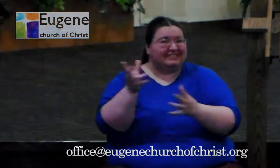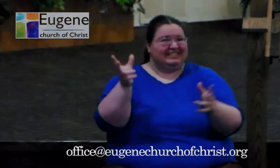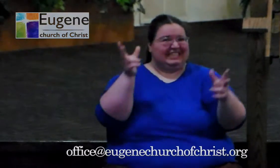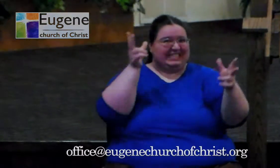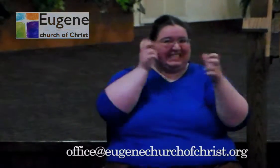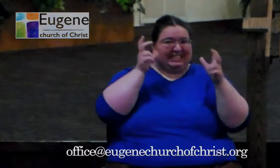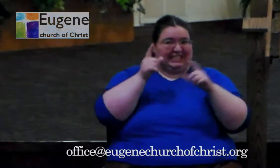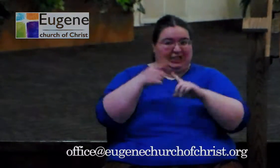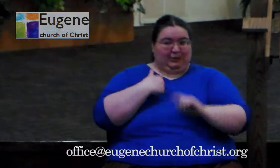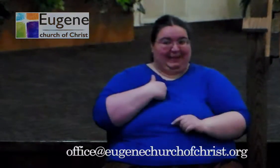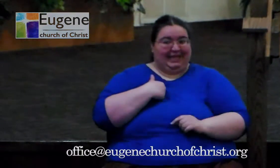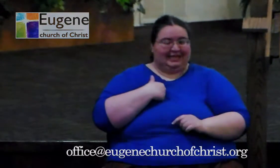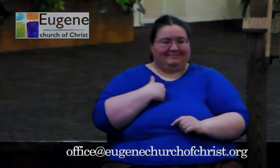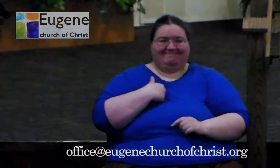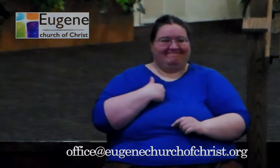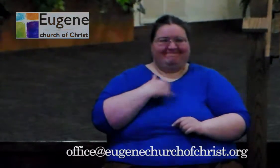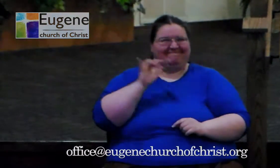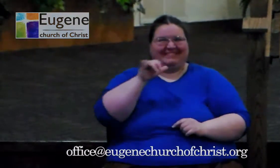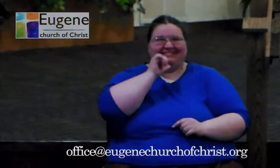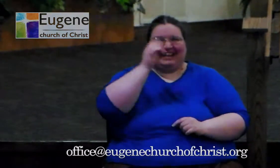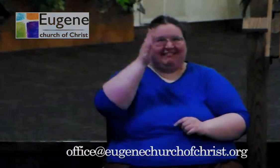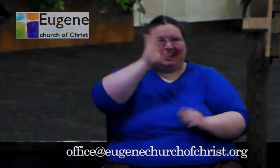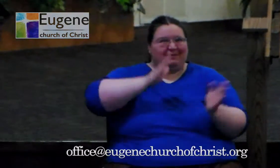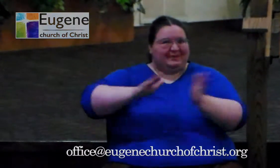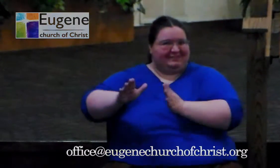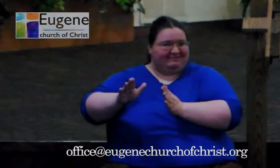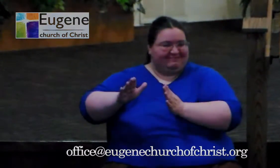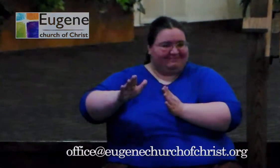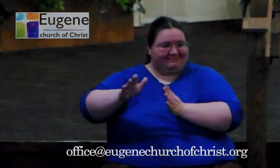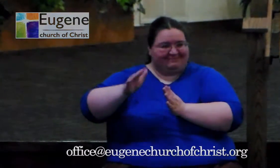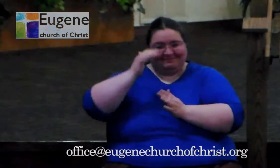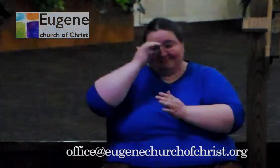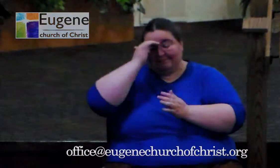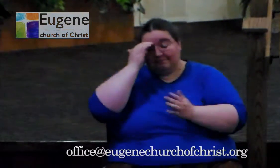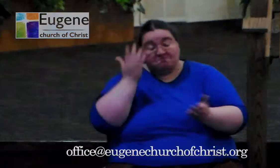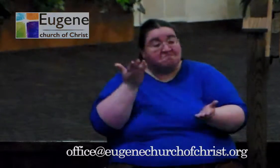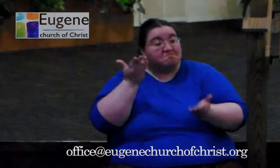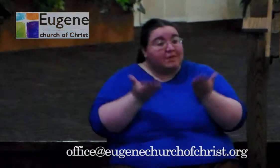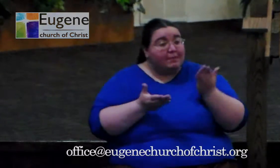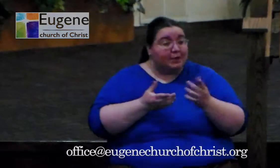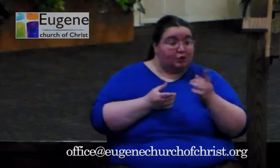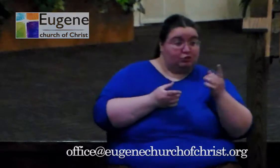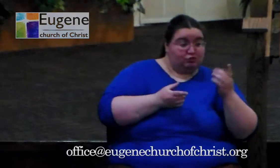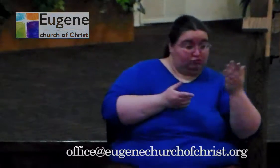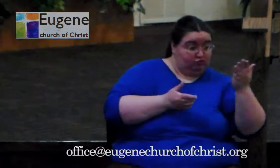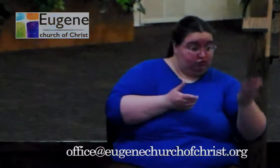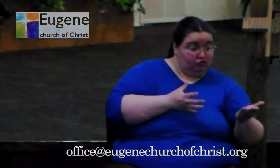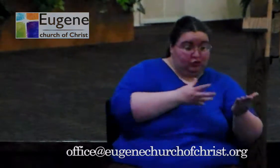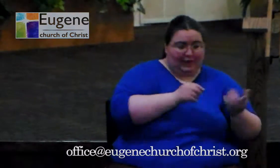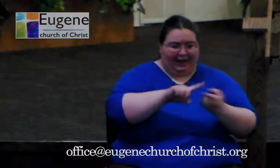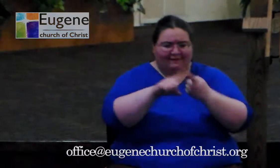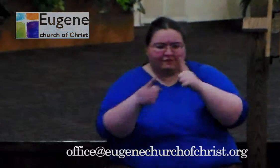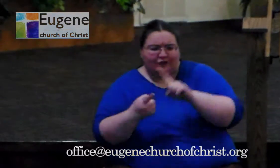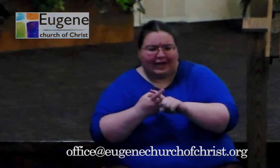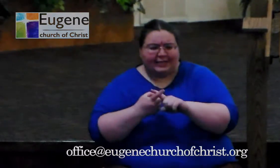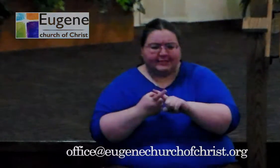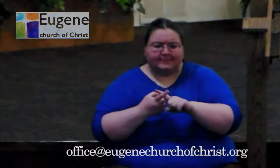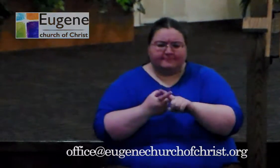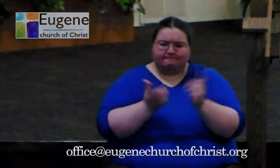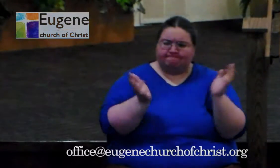So maybe it's you talk to your friend about, well, how do you talk to people about this? Do you talk to